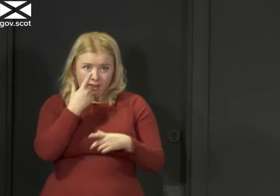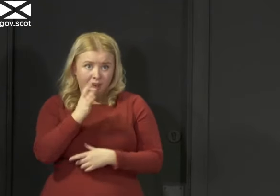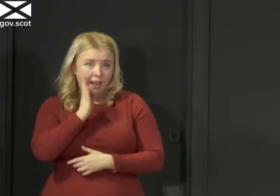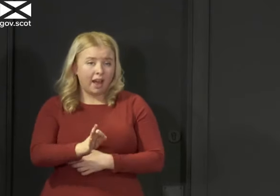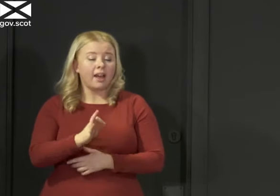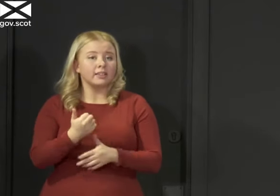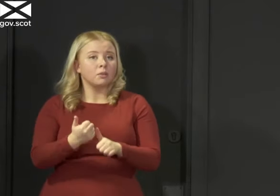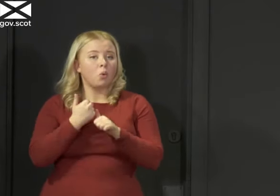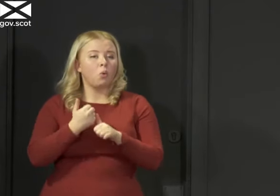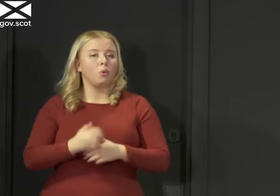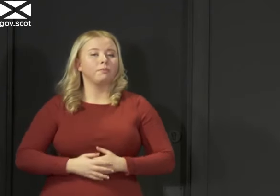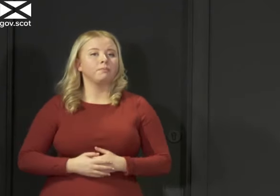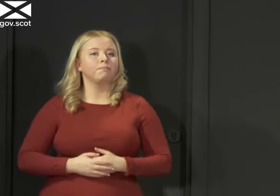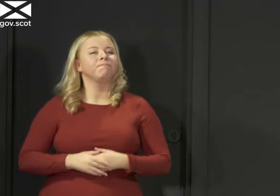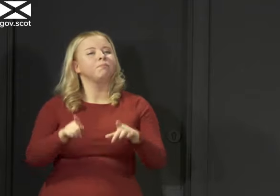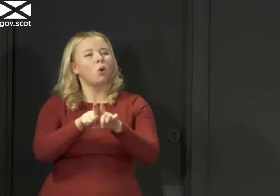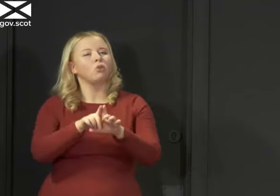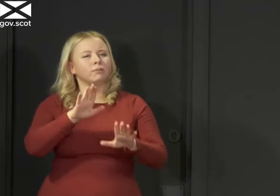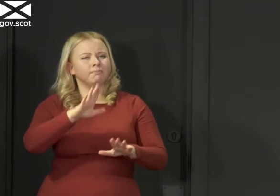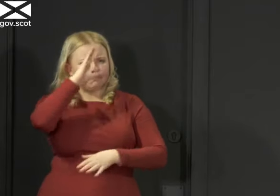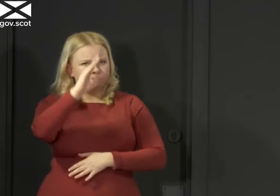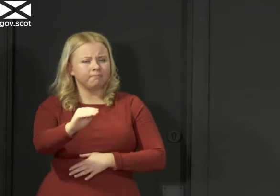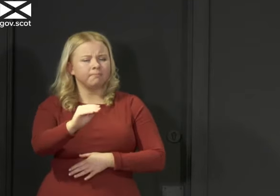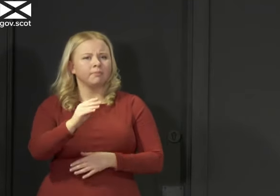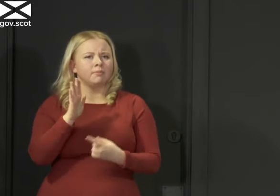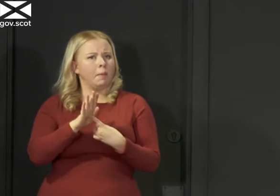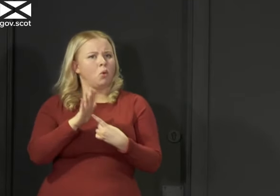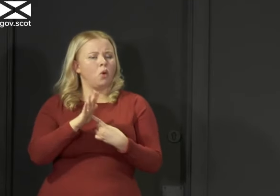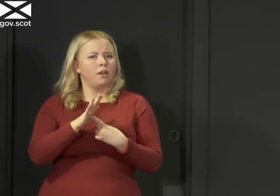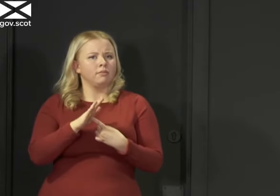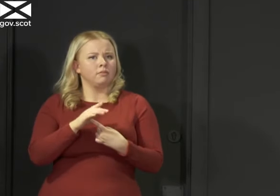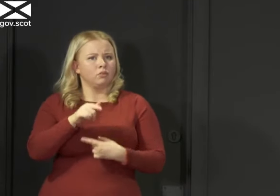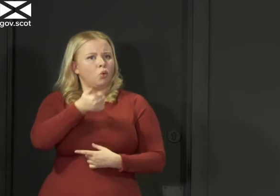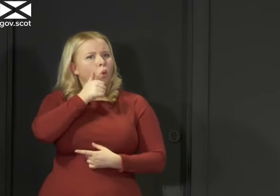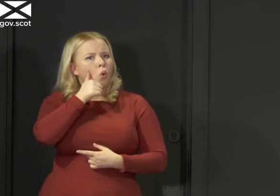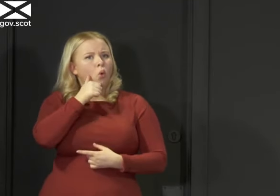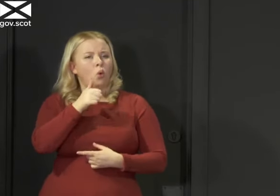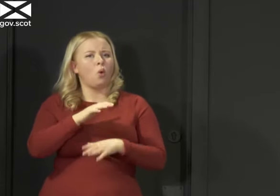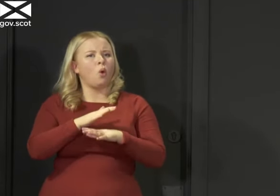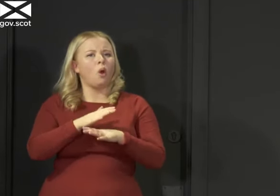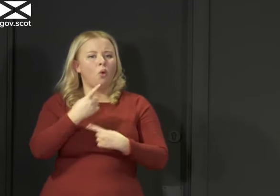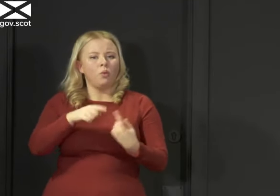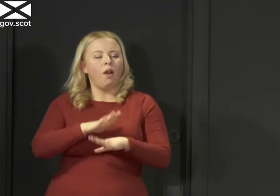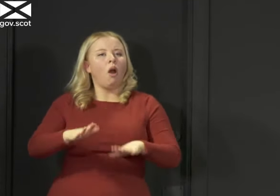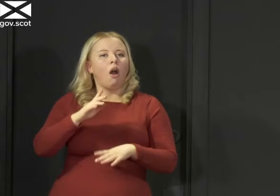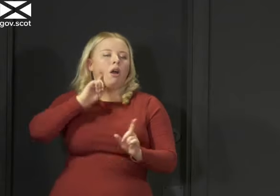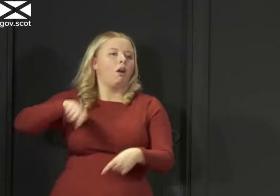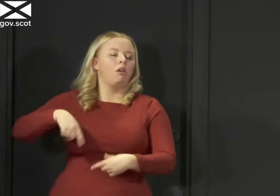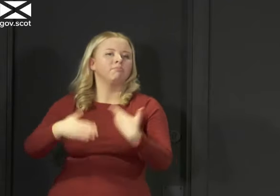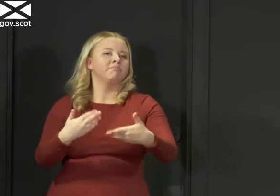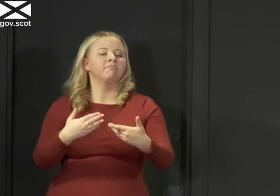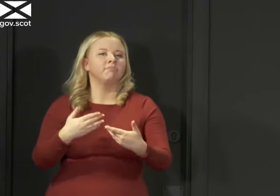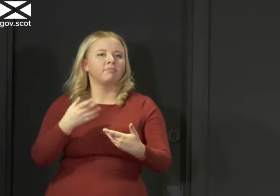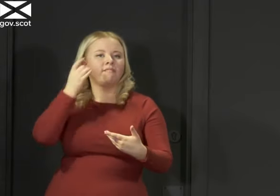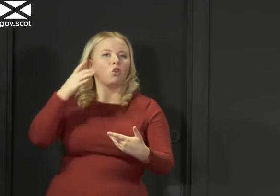time. I also want you to know, and this is also really important to me that you do know this, that you're not being forgotten about as we think about